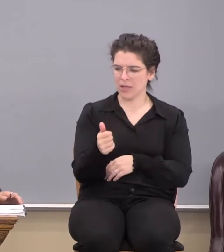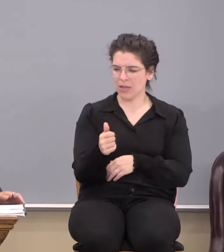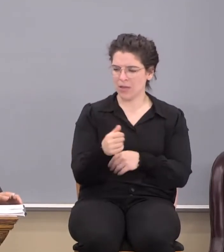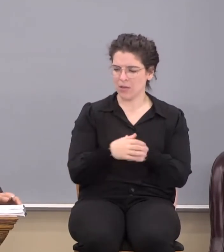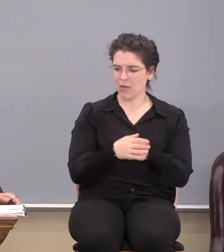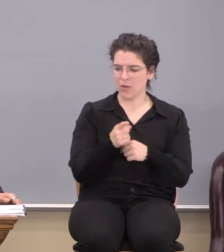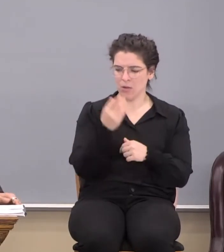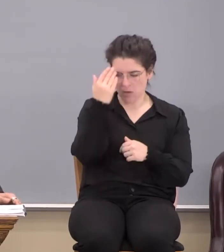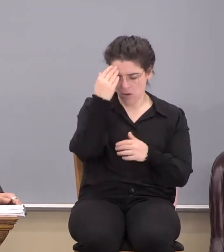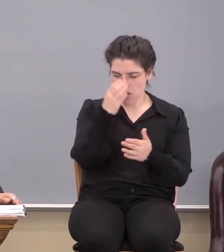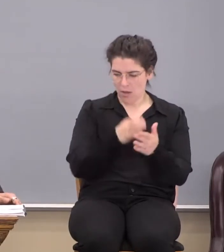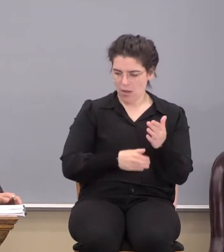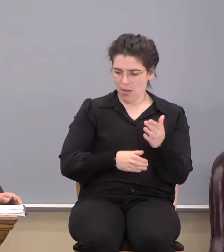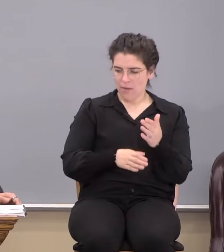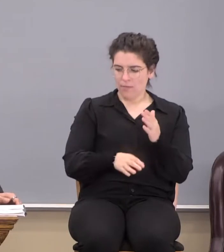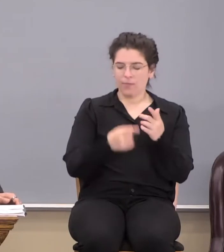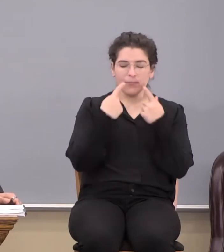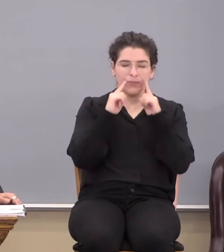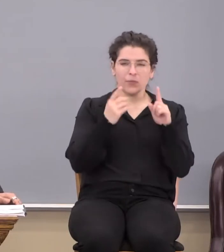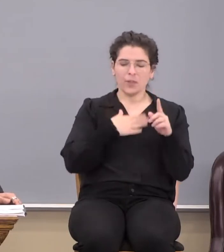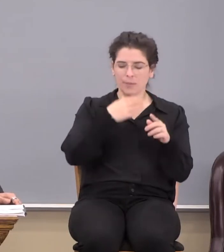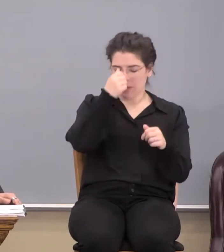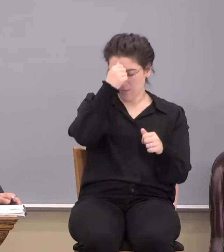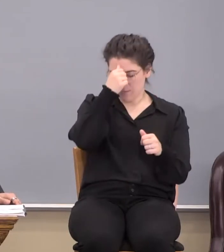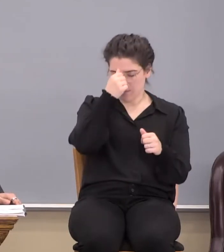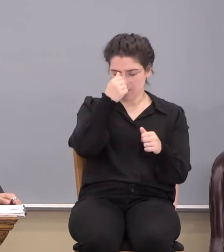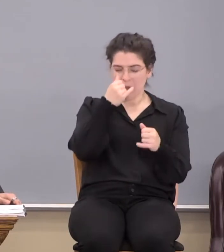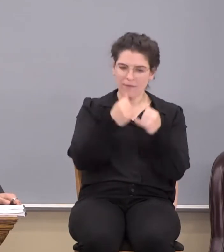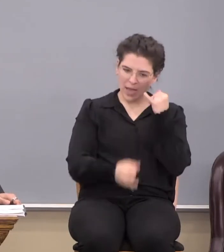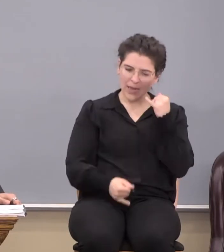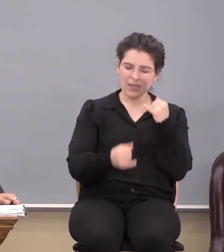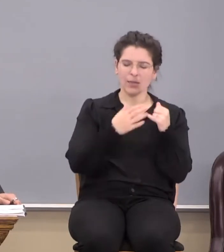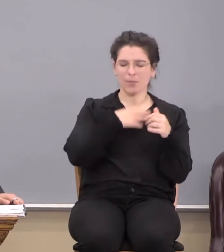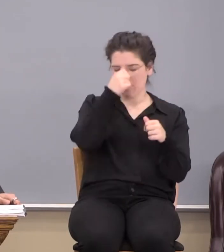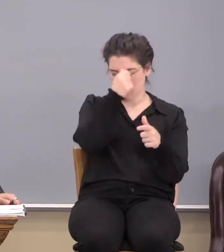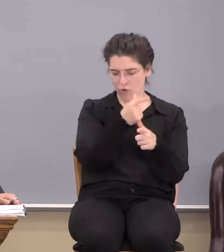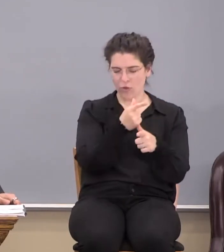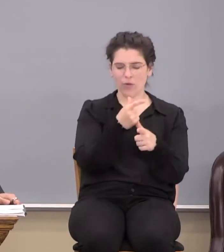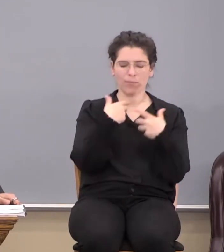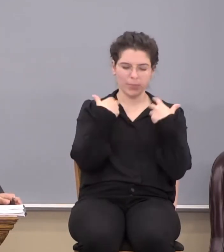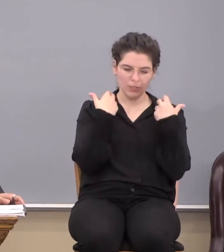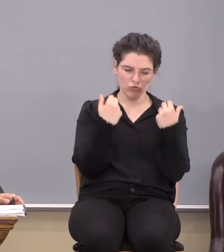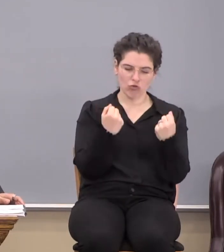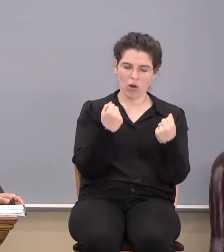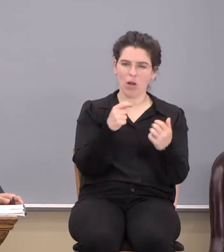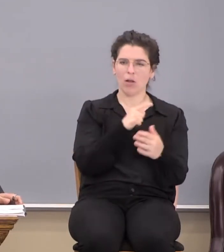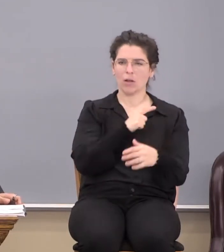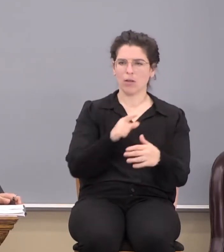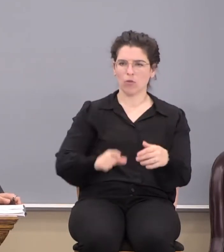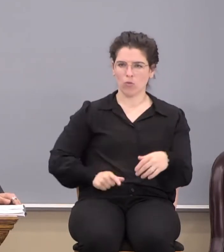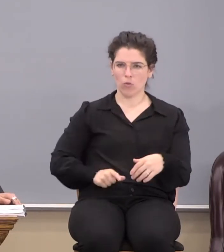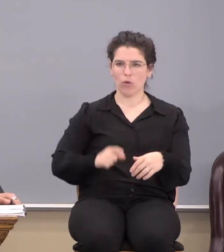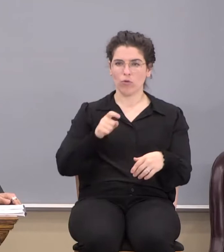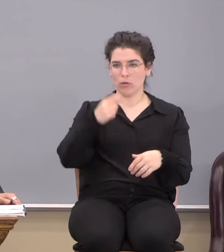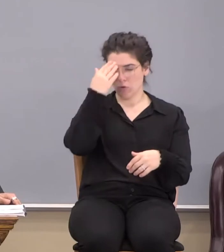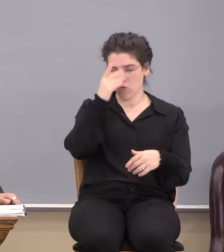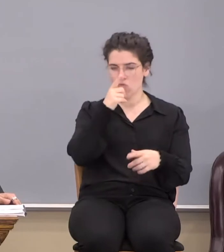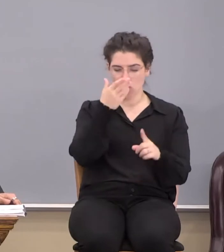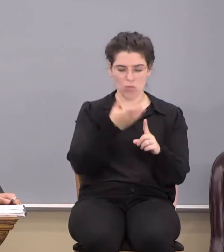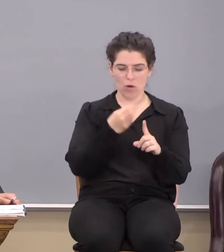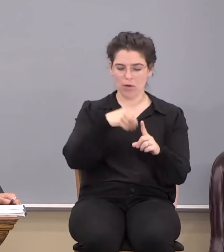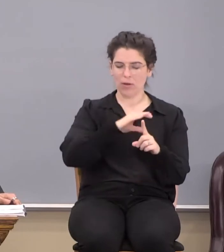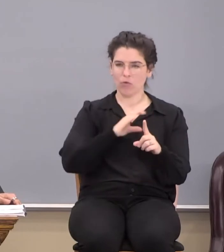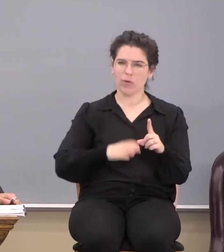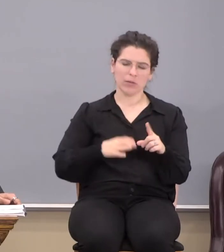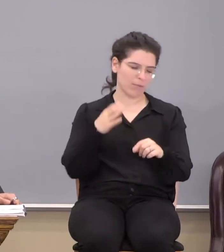You know the passage. He says, Finally, my brethren, be strong in the Lord. So, we've got to know who we are in Christ and in the